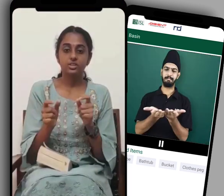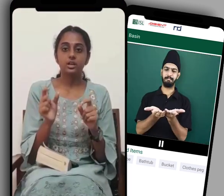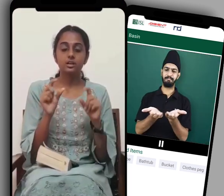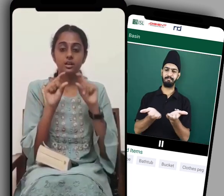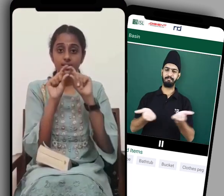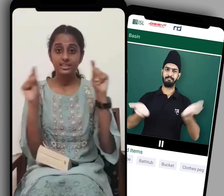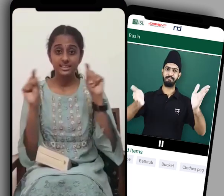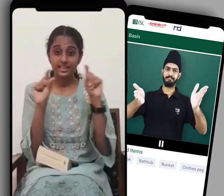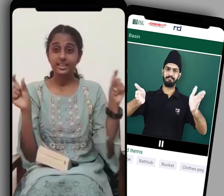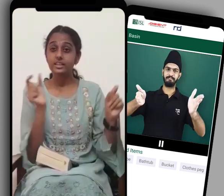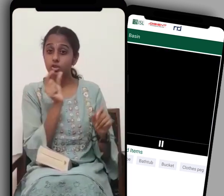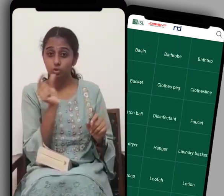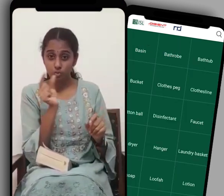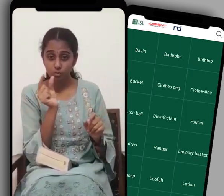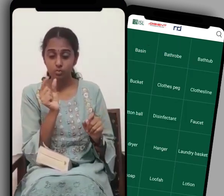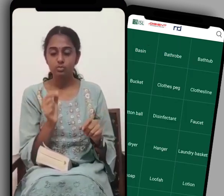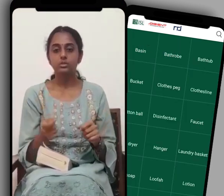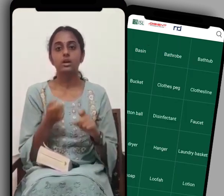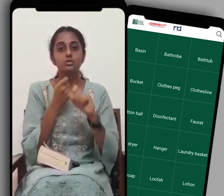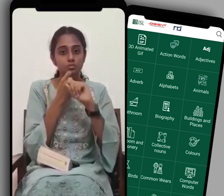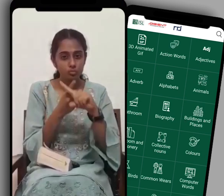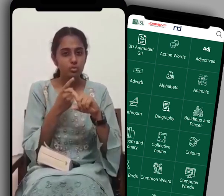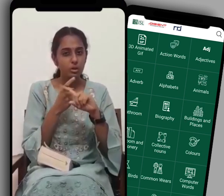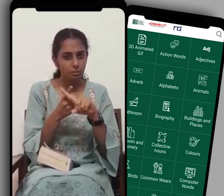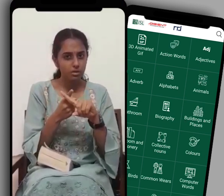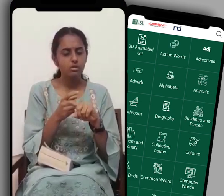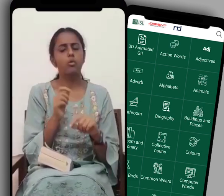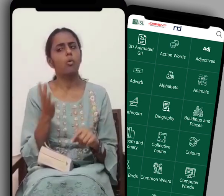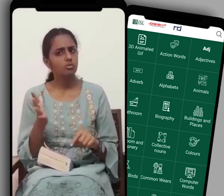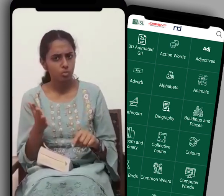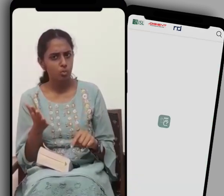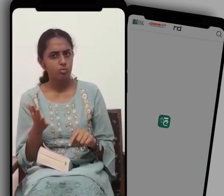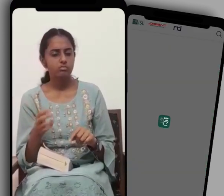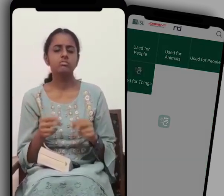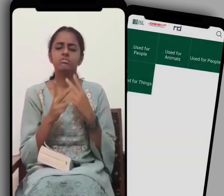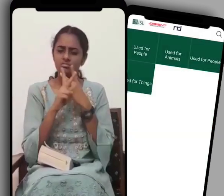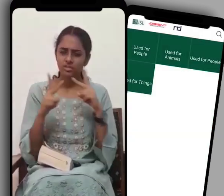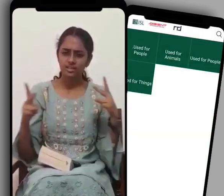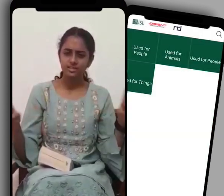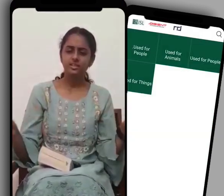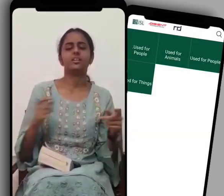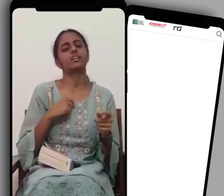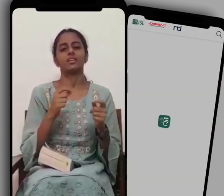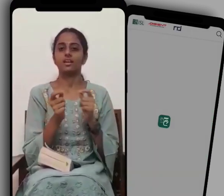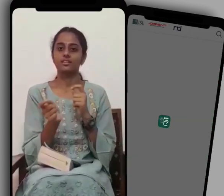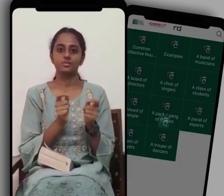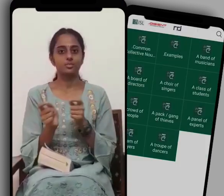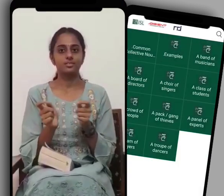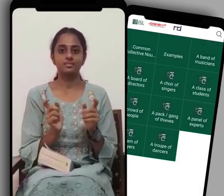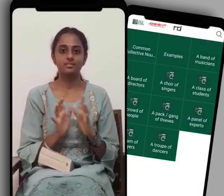they explain how it is used they use it in a sentence and I understand whether it is suitable or no